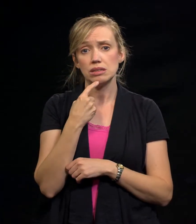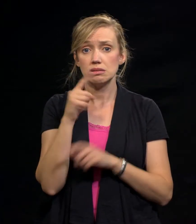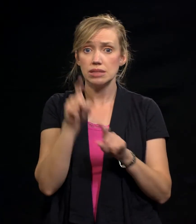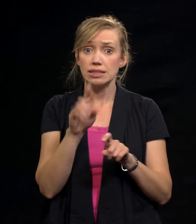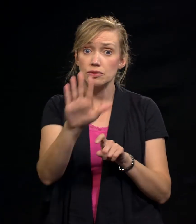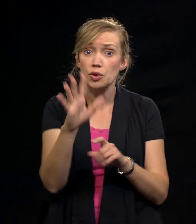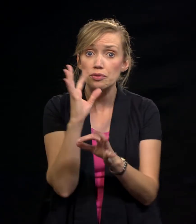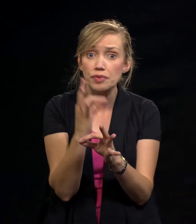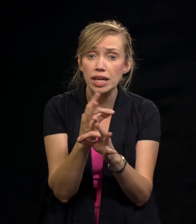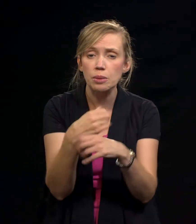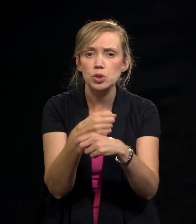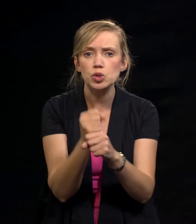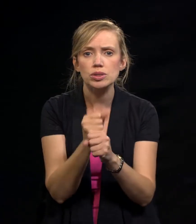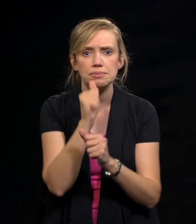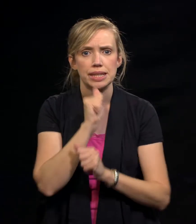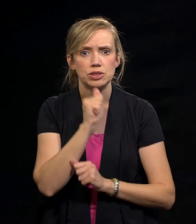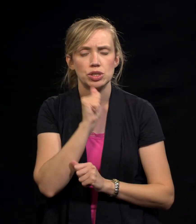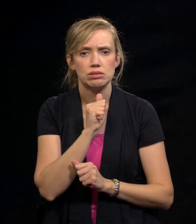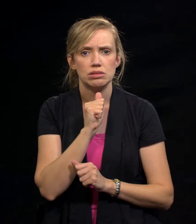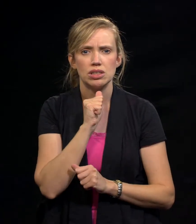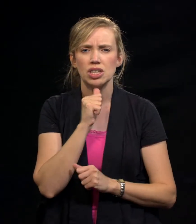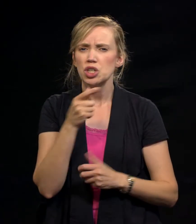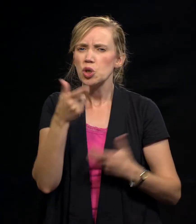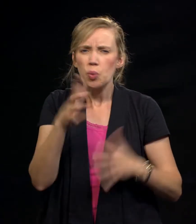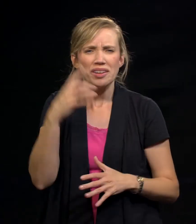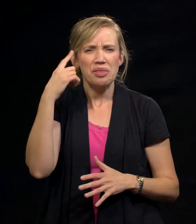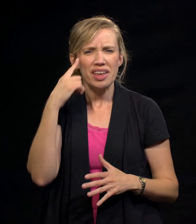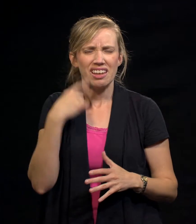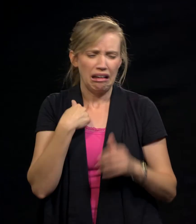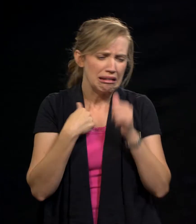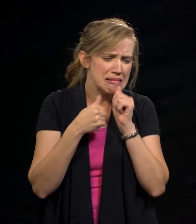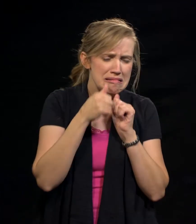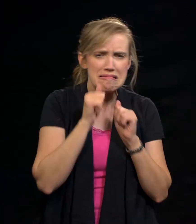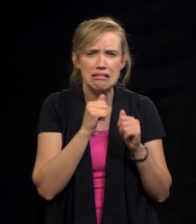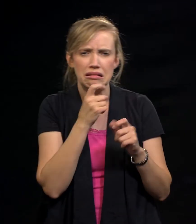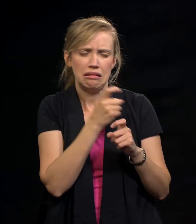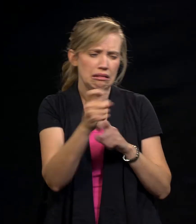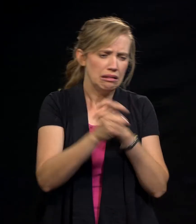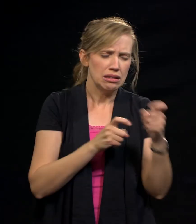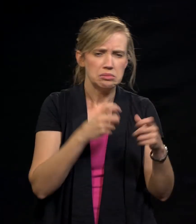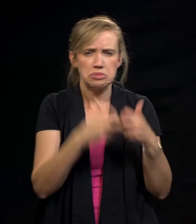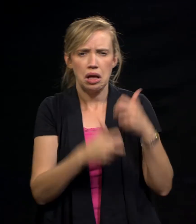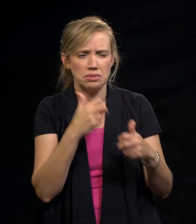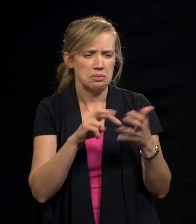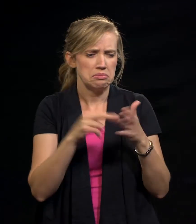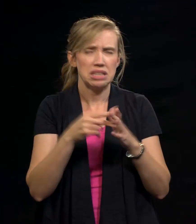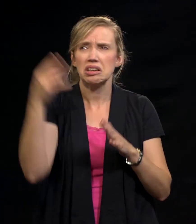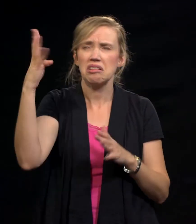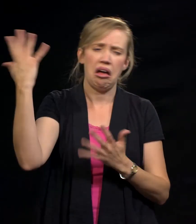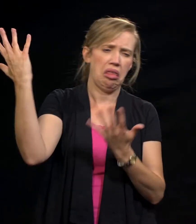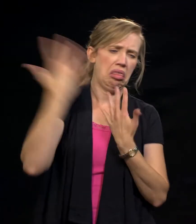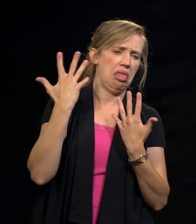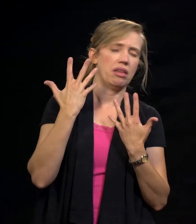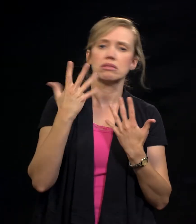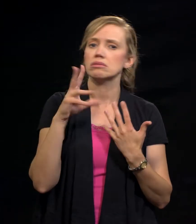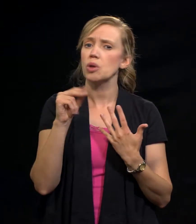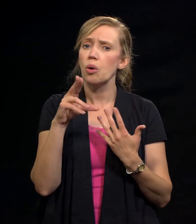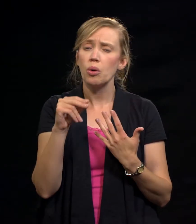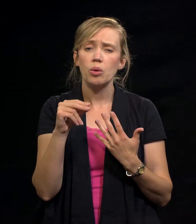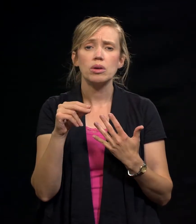You don't want to think that the presence of trials in your life suggests the absence of God. God only allows things that will ultimately develop your